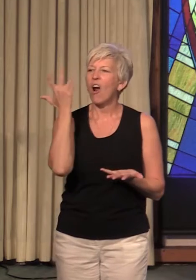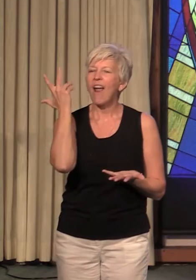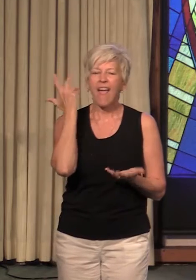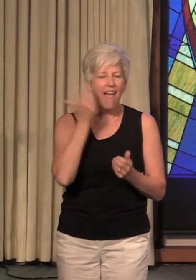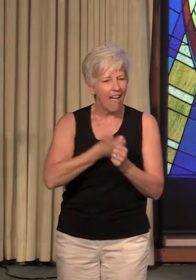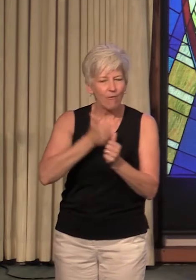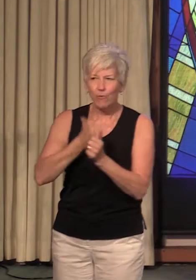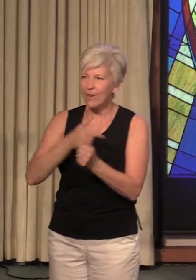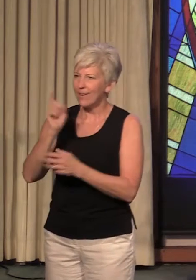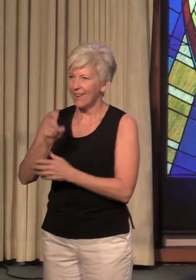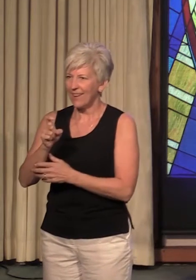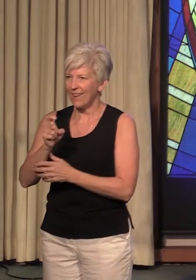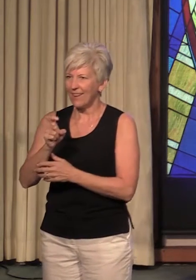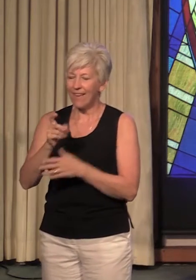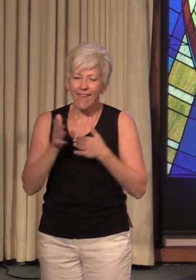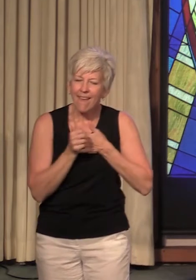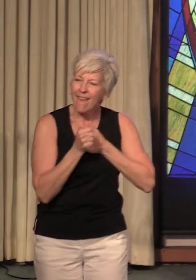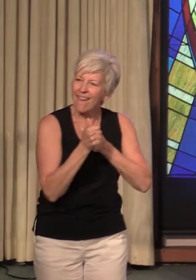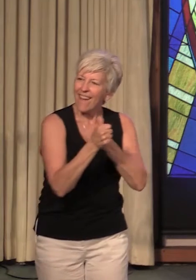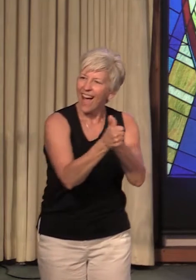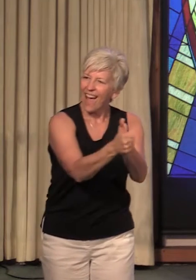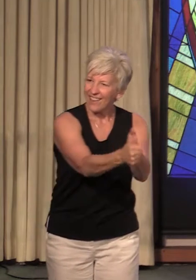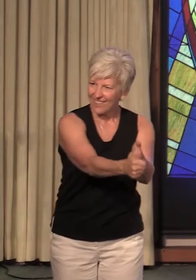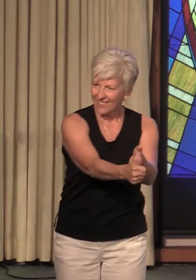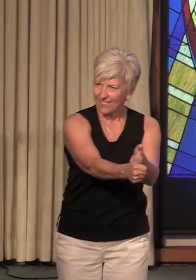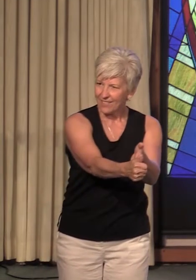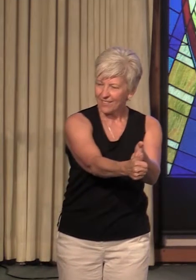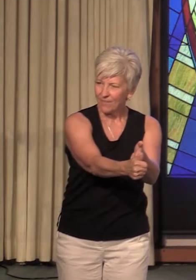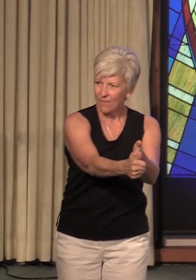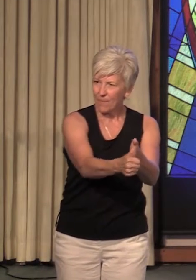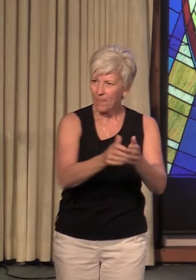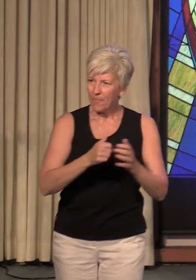giving us direction, guiding us along the way.